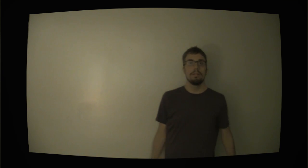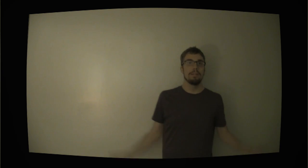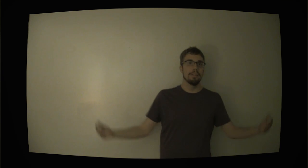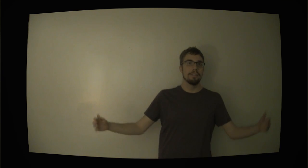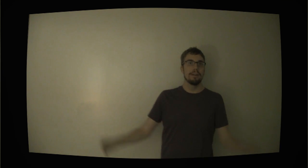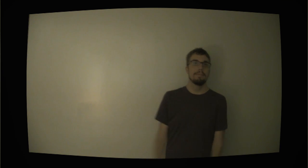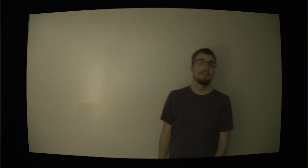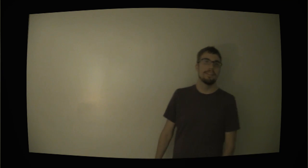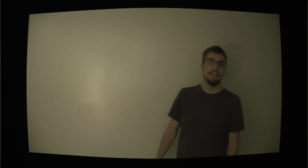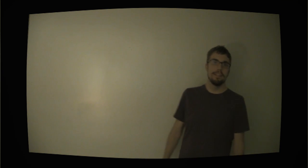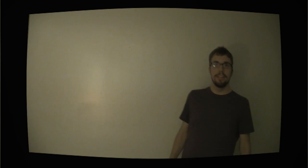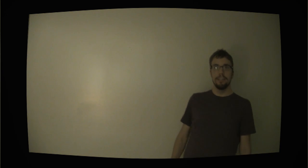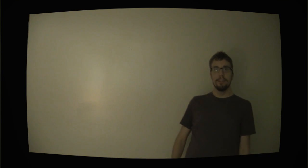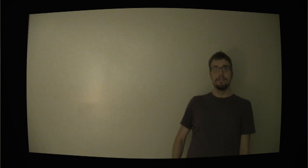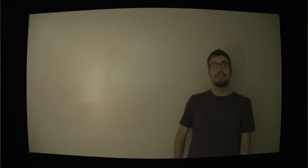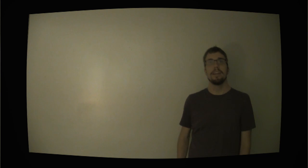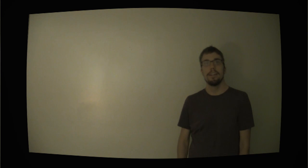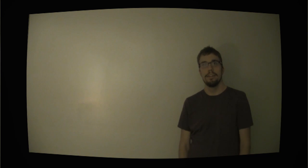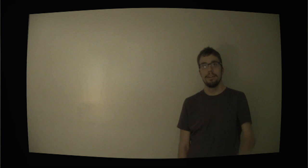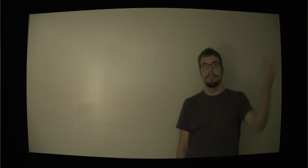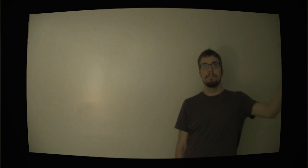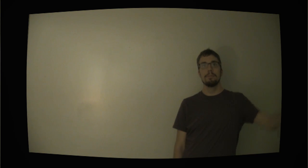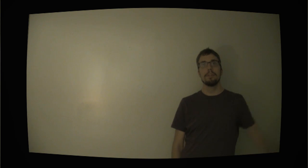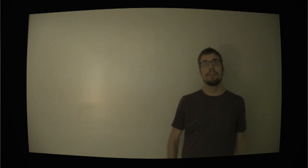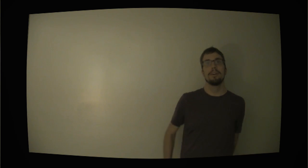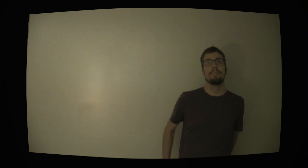Anyways, uh, that's that. Stay tuned and, uh, more to come.